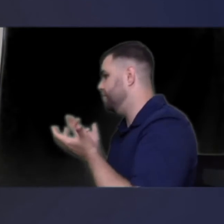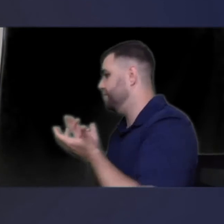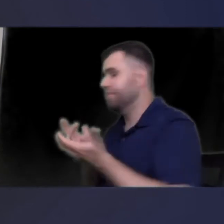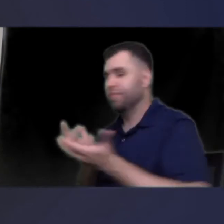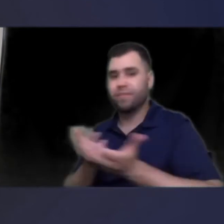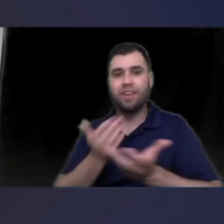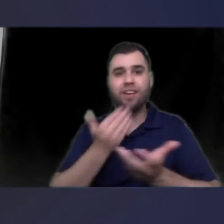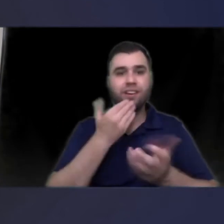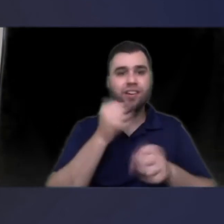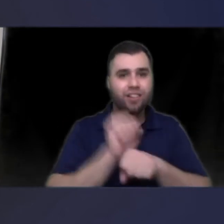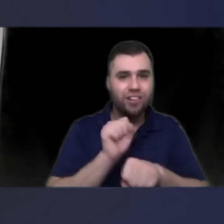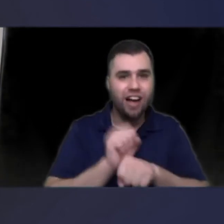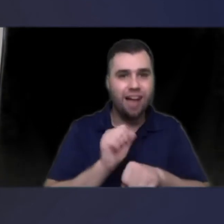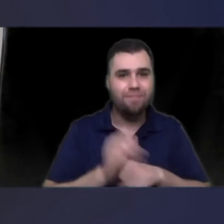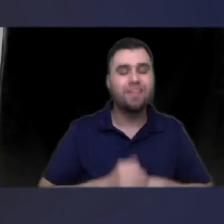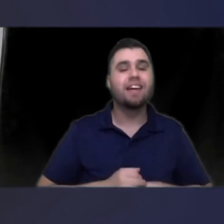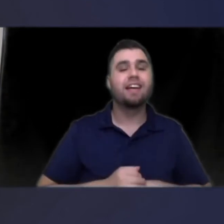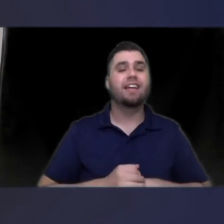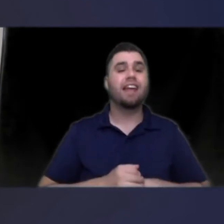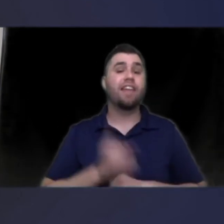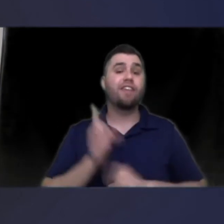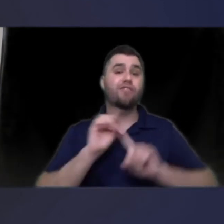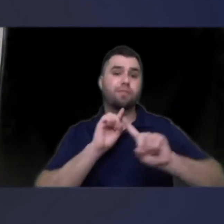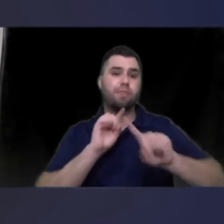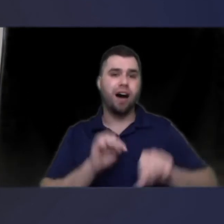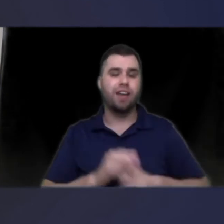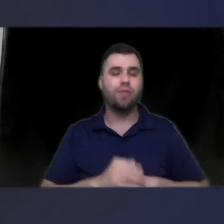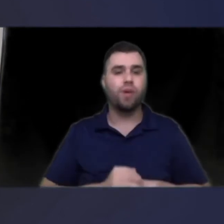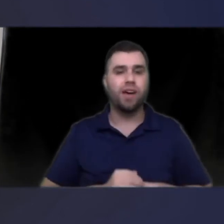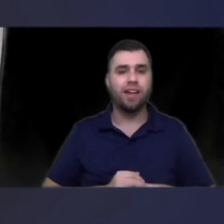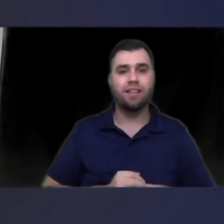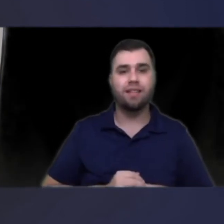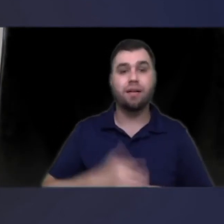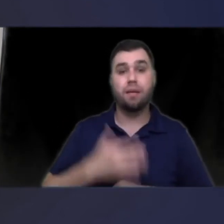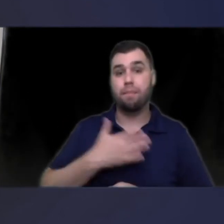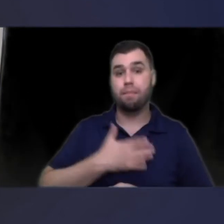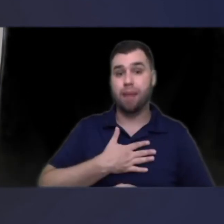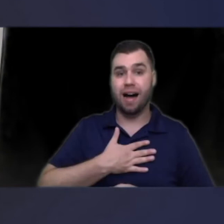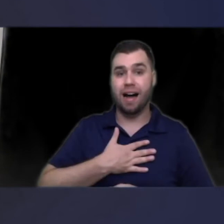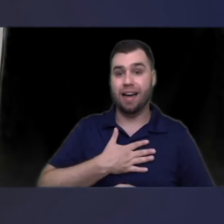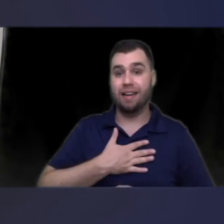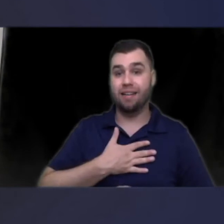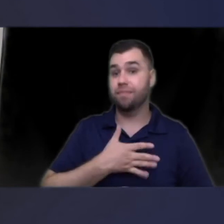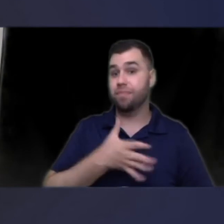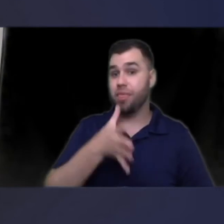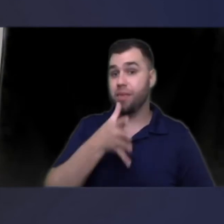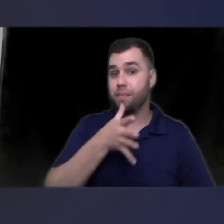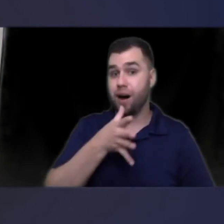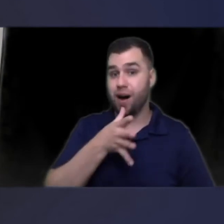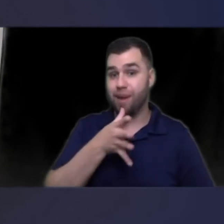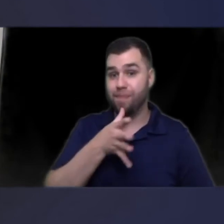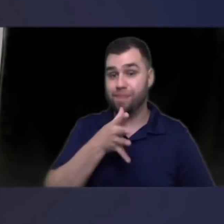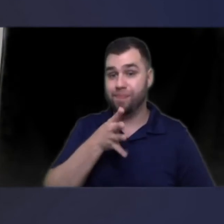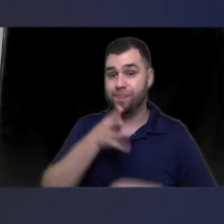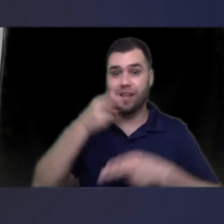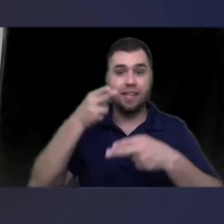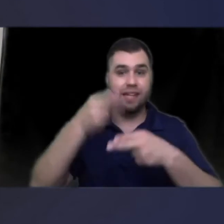good job now they will respond with my mom